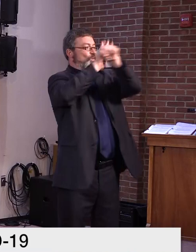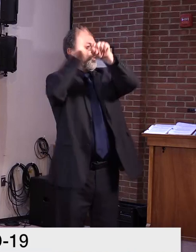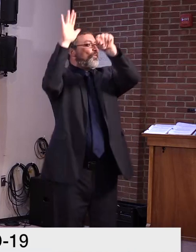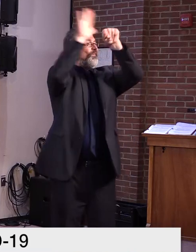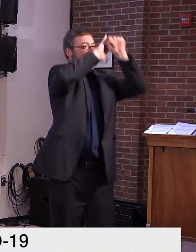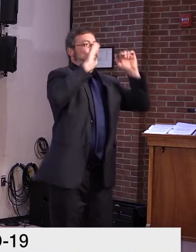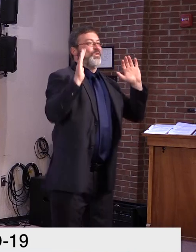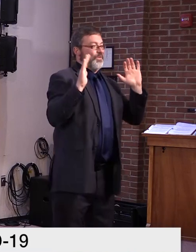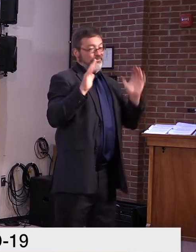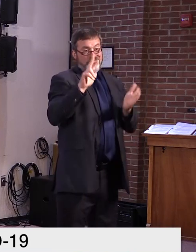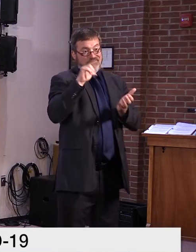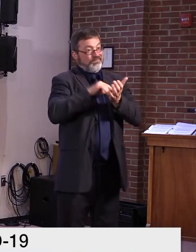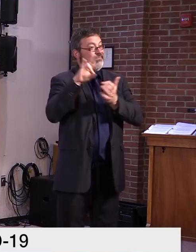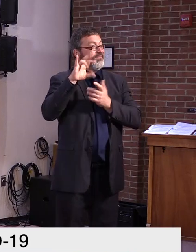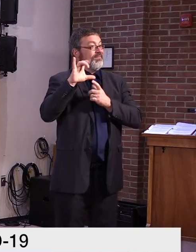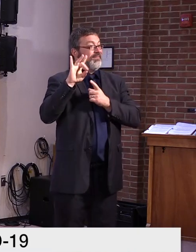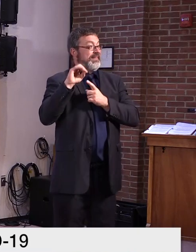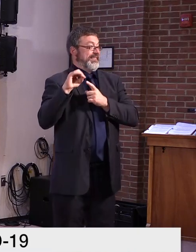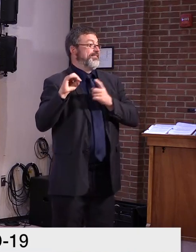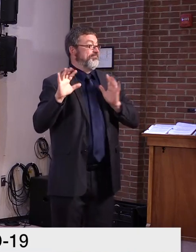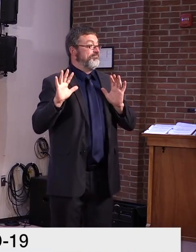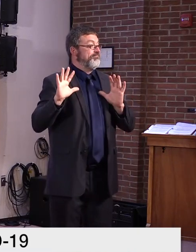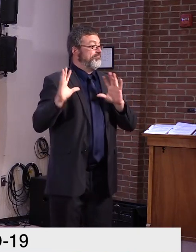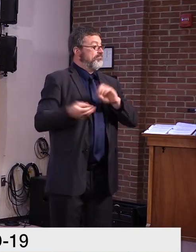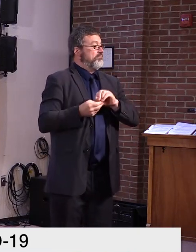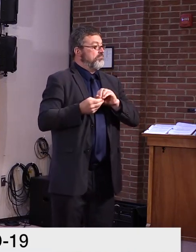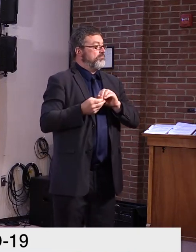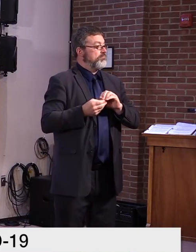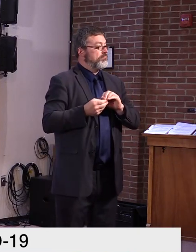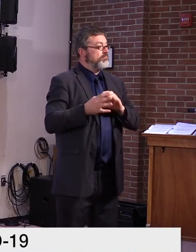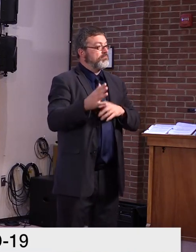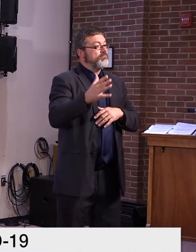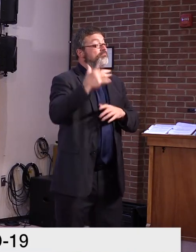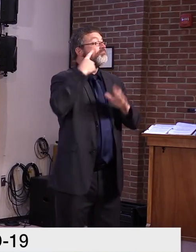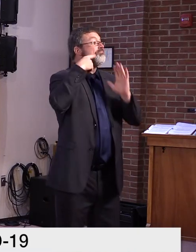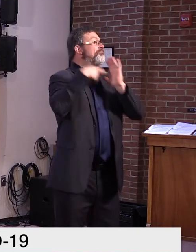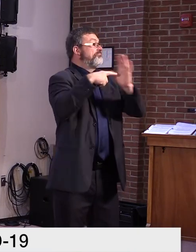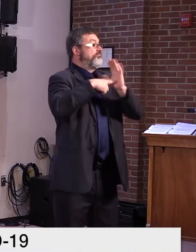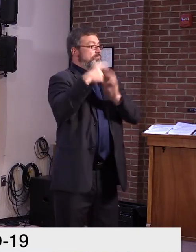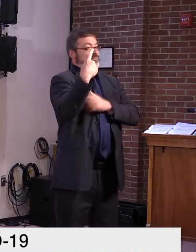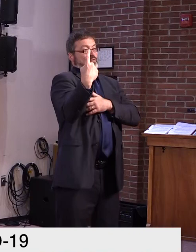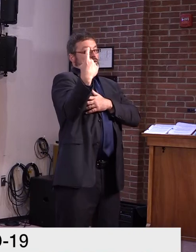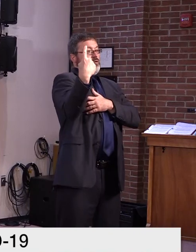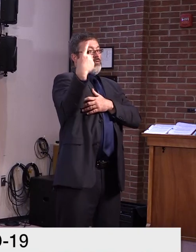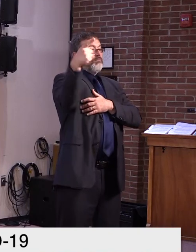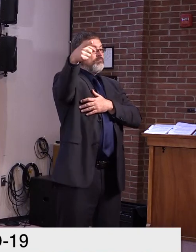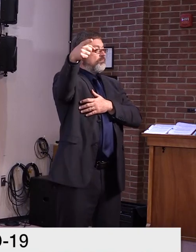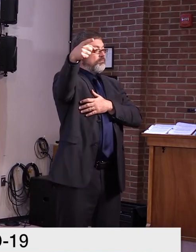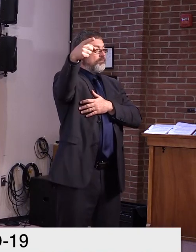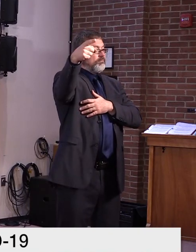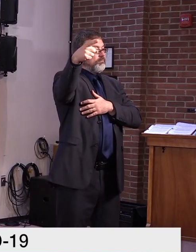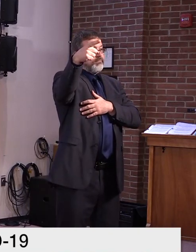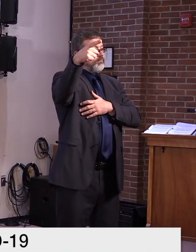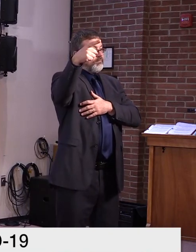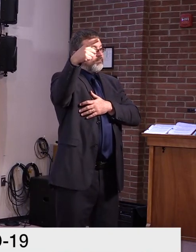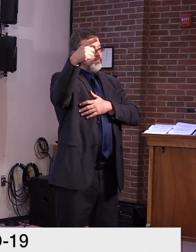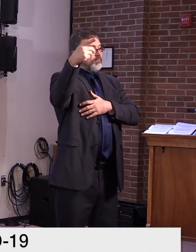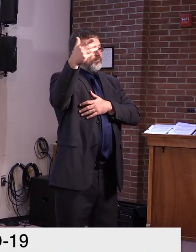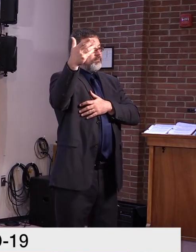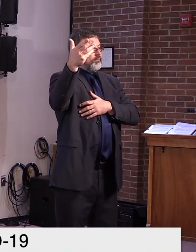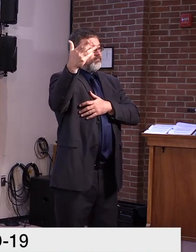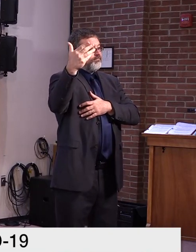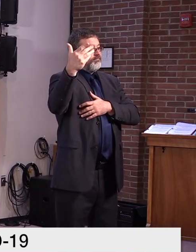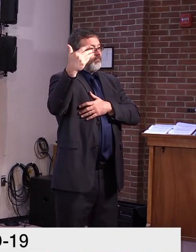to chill the number of children we're serving. And, and just remember, uh, a slot can be occupied by one child multiple days